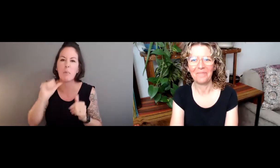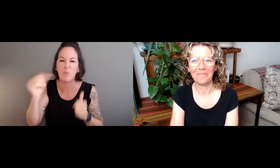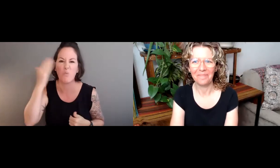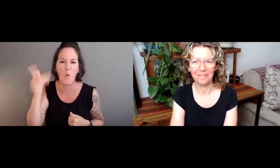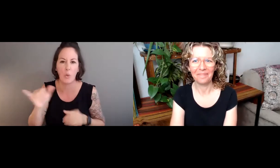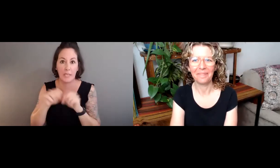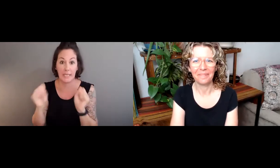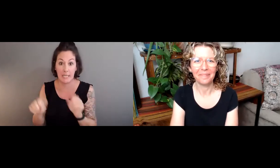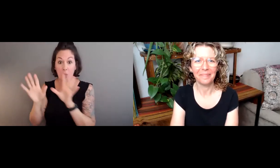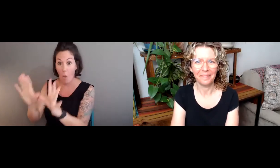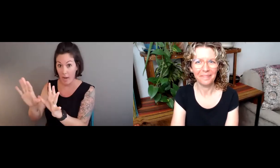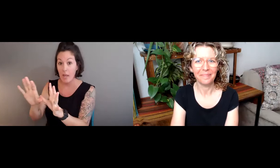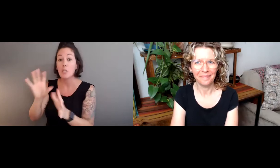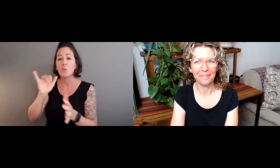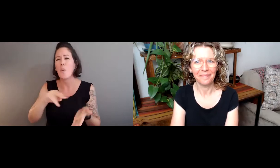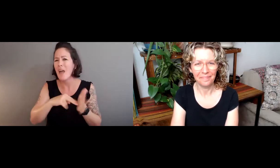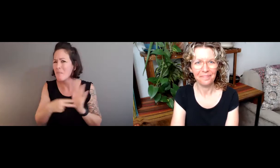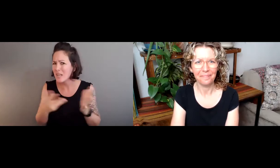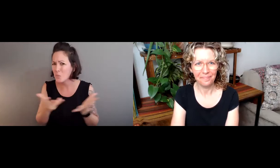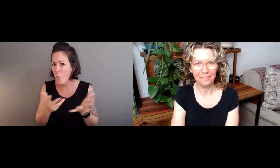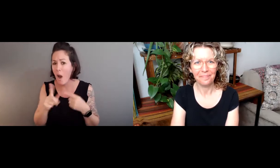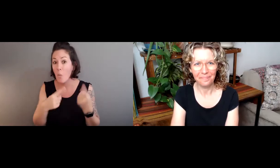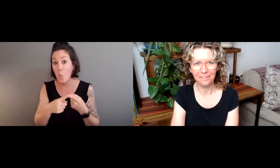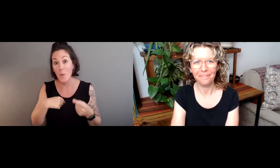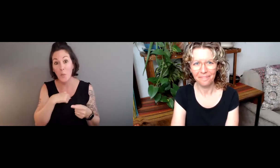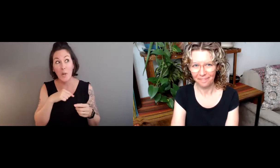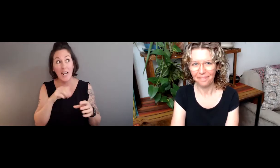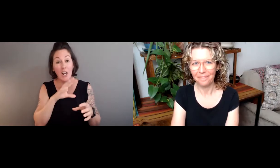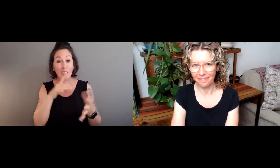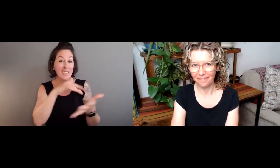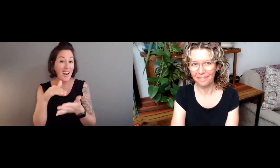as well as it could, in my opinion. And people also don't know those systems.